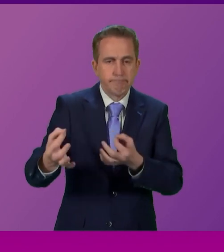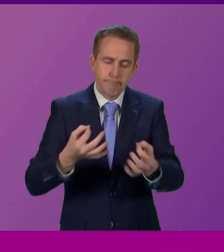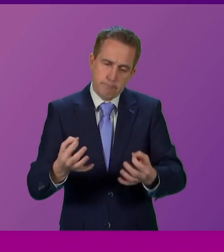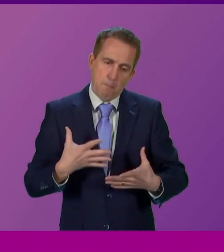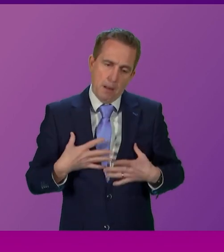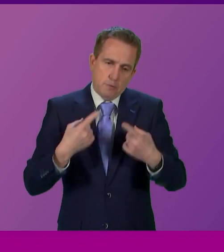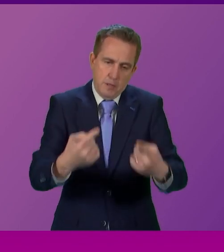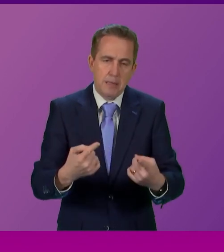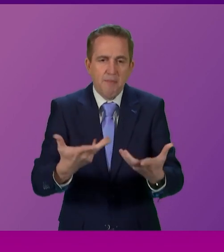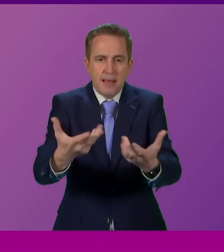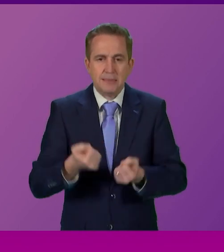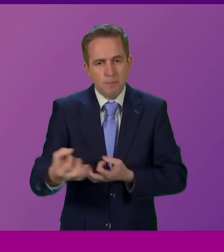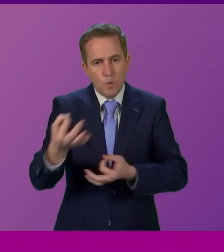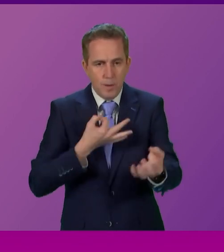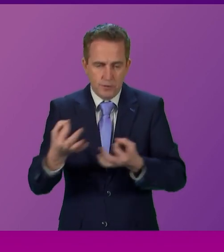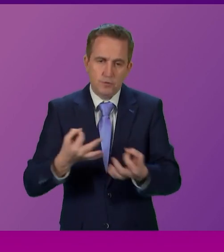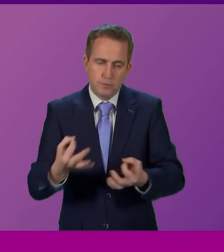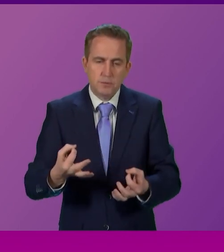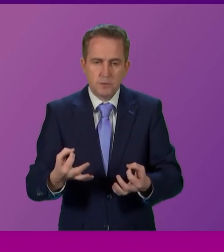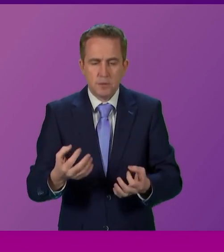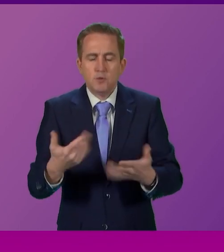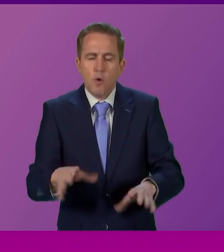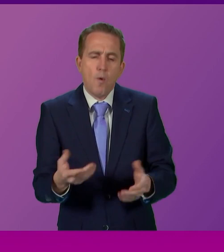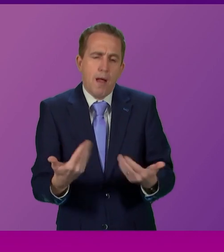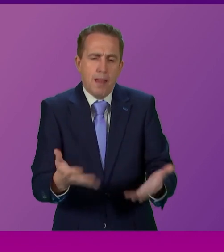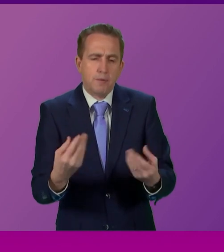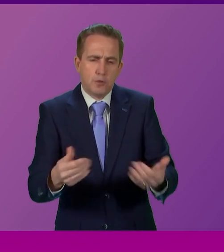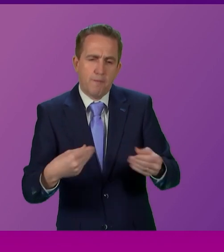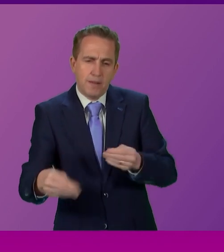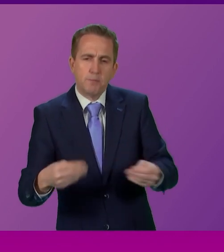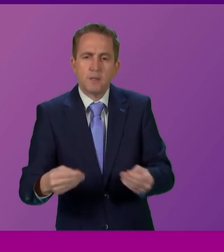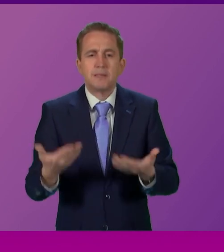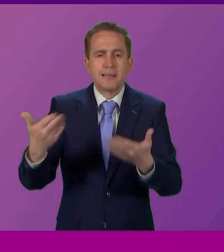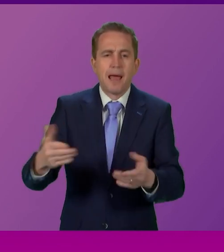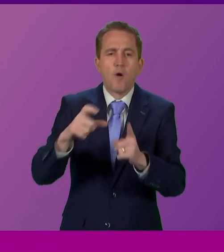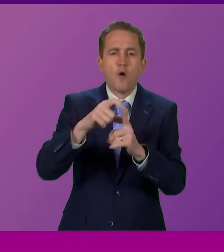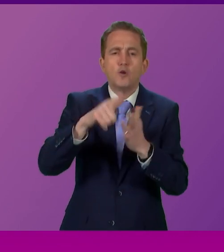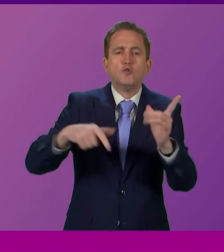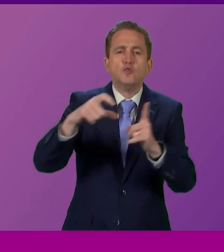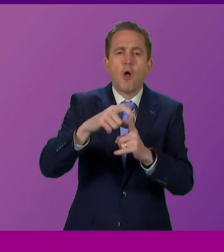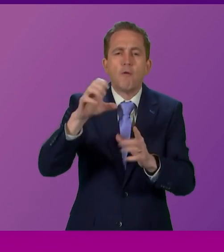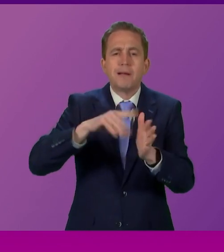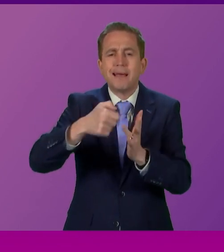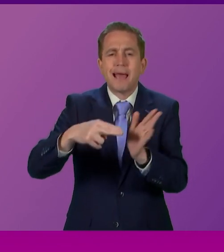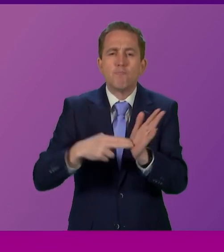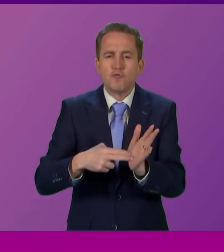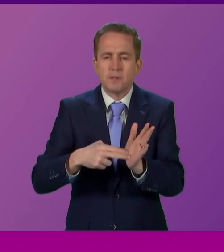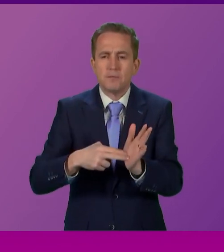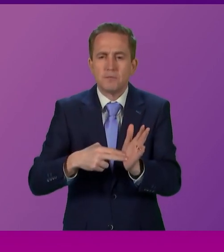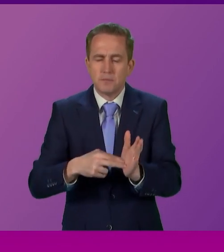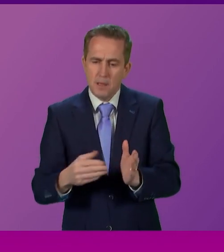matter to them whether they do, and that is why I allowed a bit of latitude with the Cabinet Secretary. I now call on Donald Cameron to speak to and to move Amendment